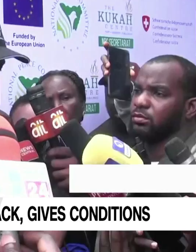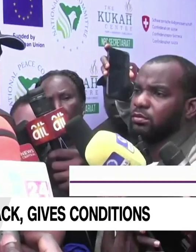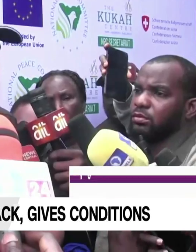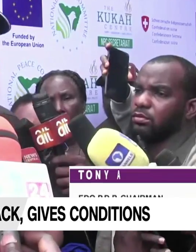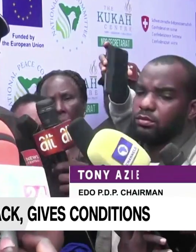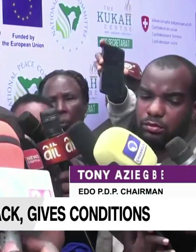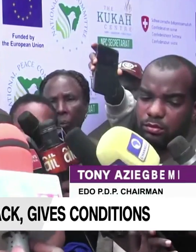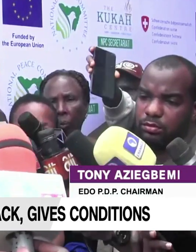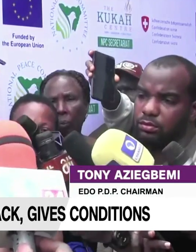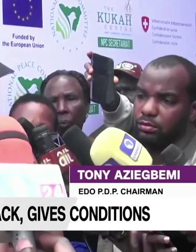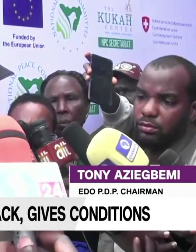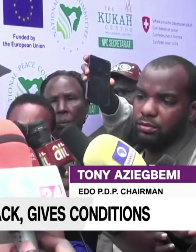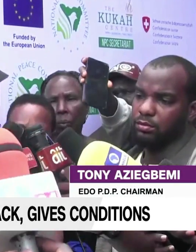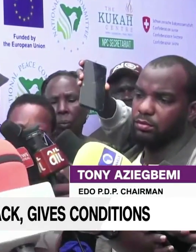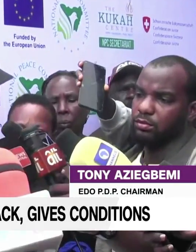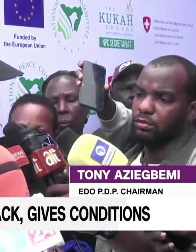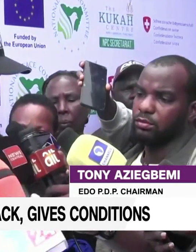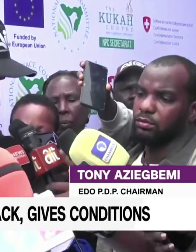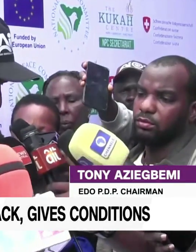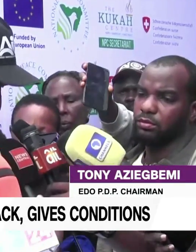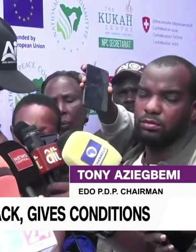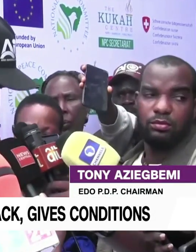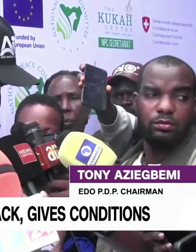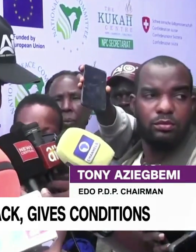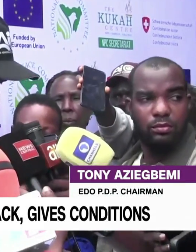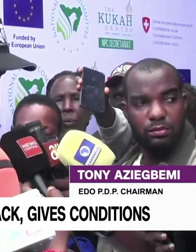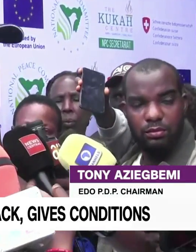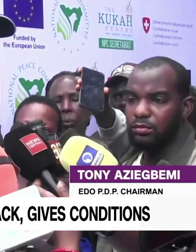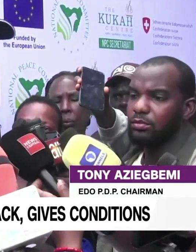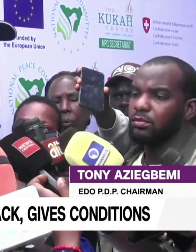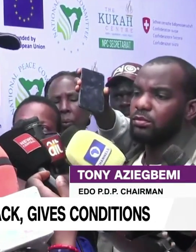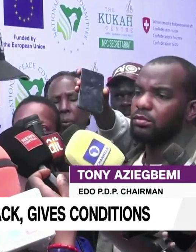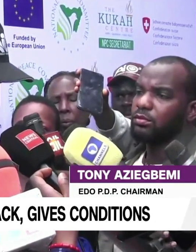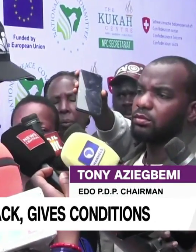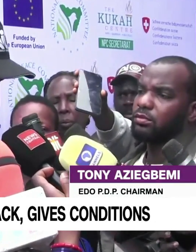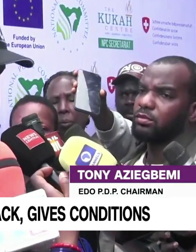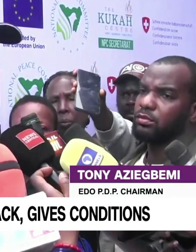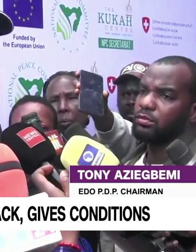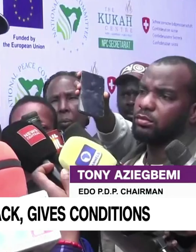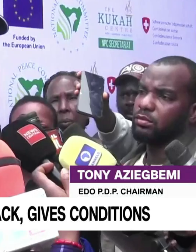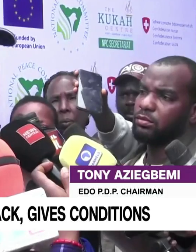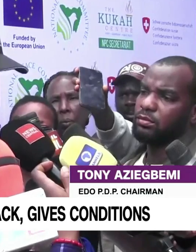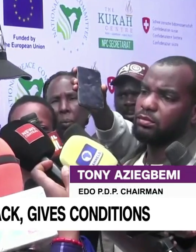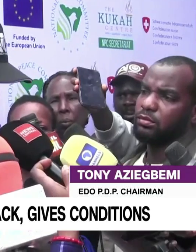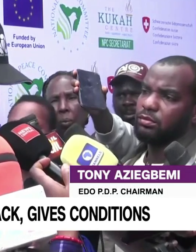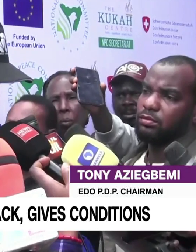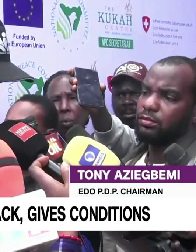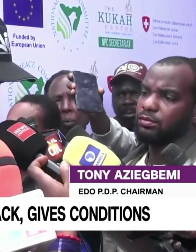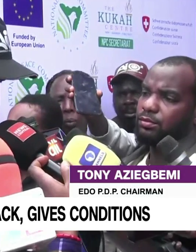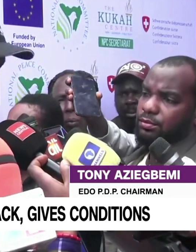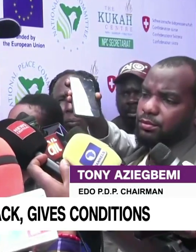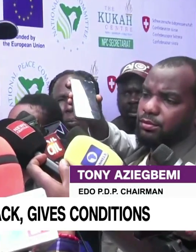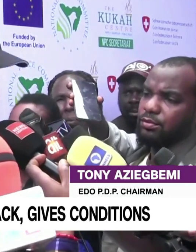we will not sign, but we have to miss certain conditions. Number one, the immediate and unconditional release